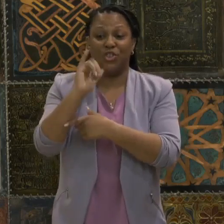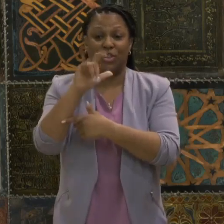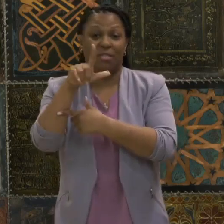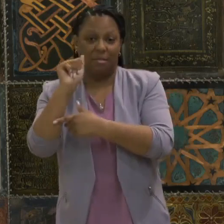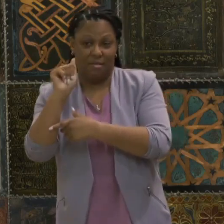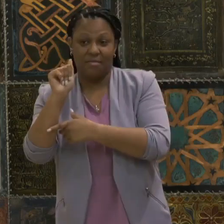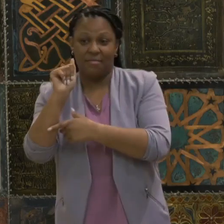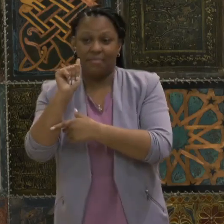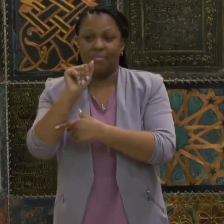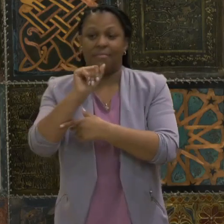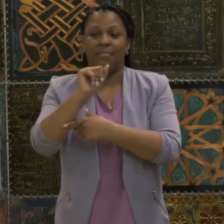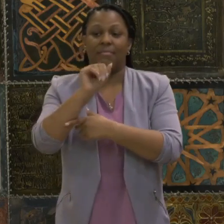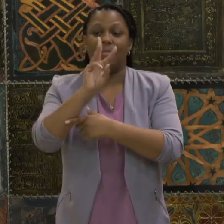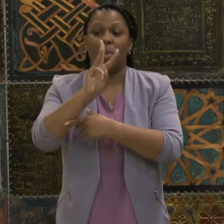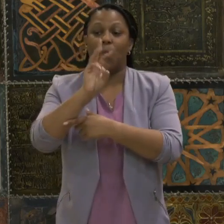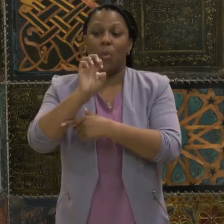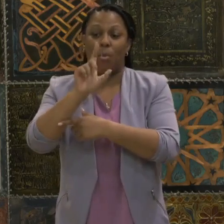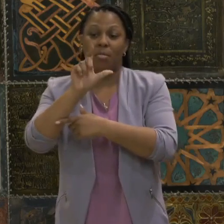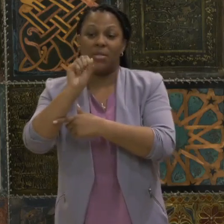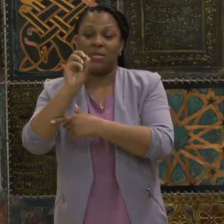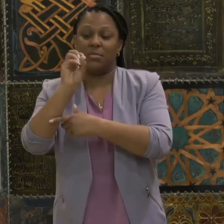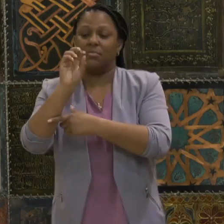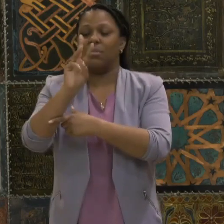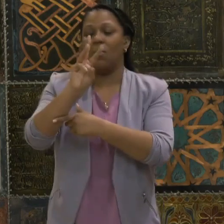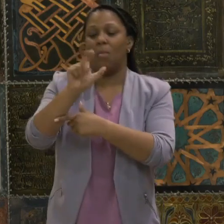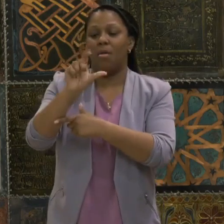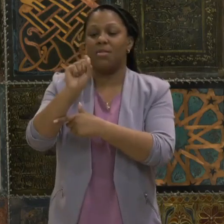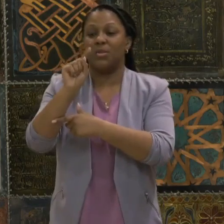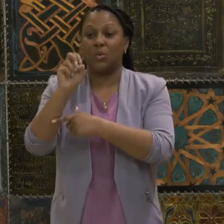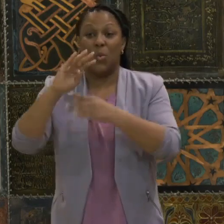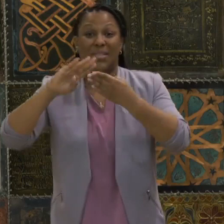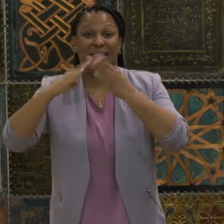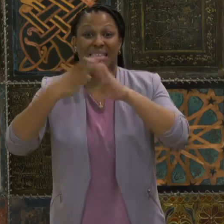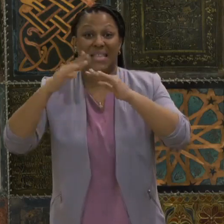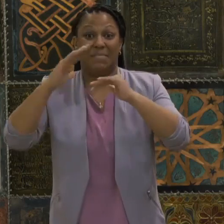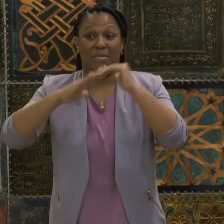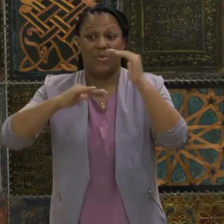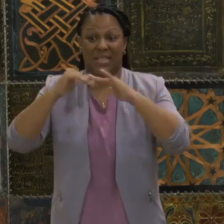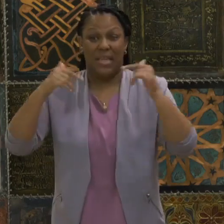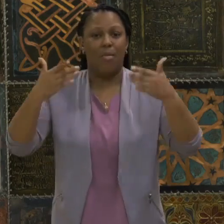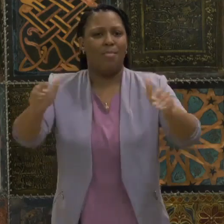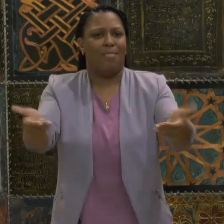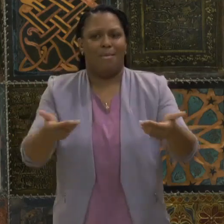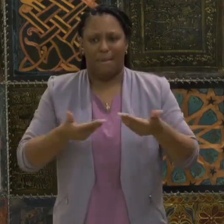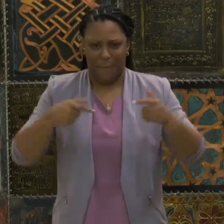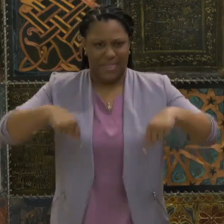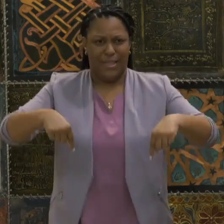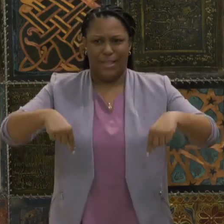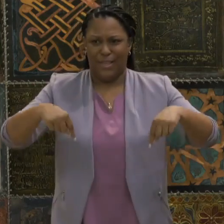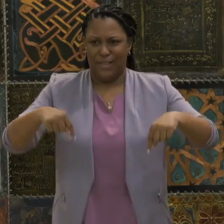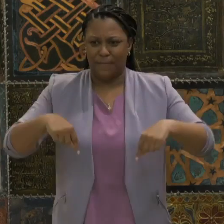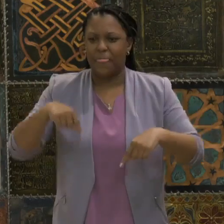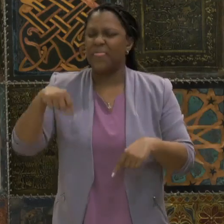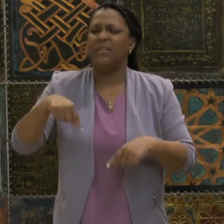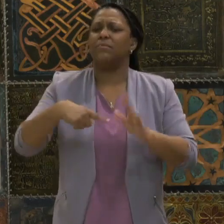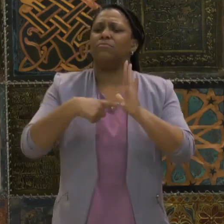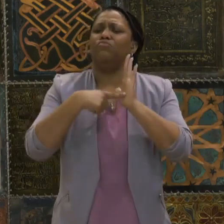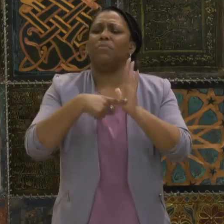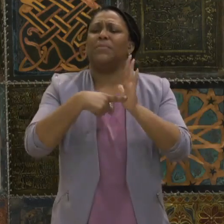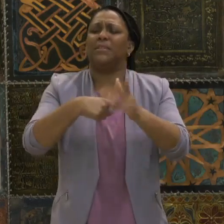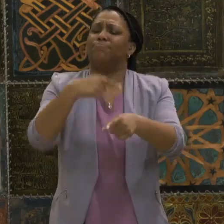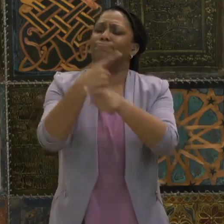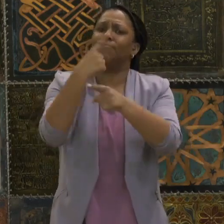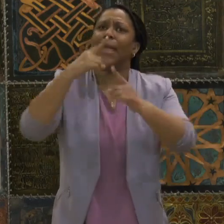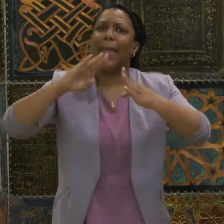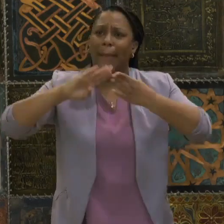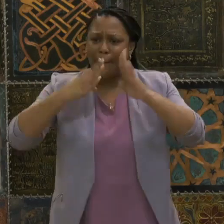isn't community building, I don't know what it is, because it's really about allowing us all